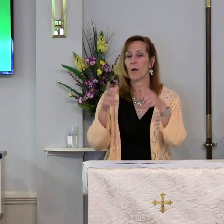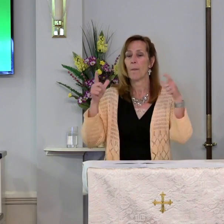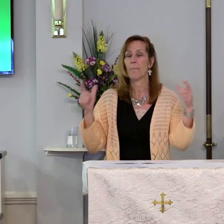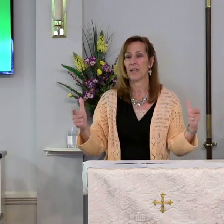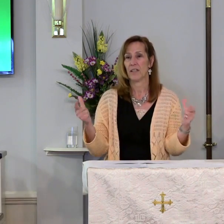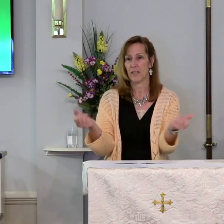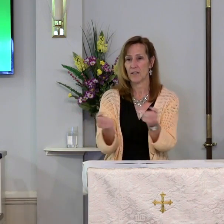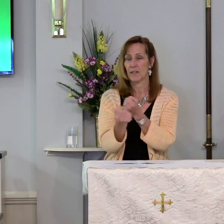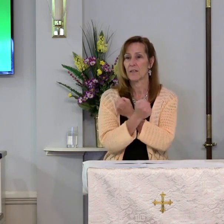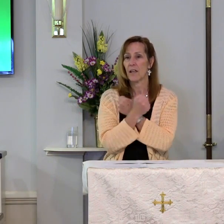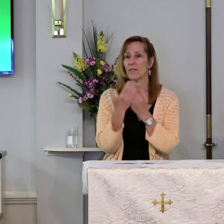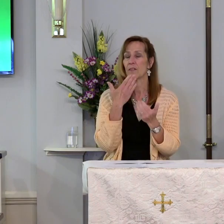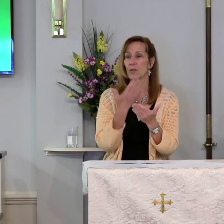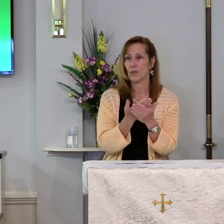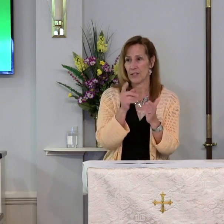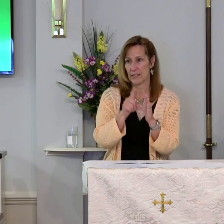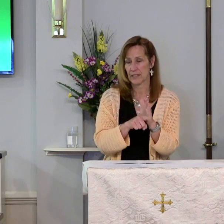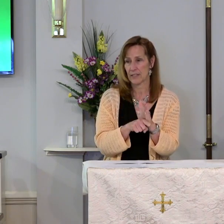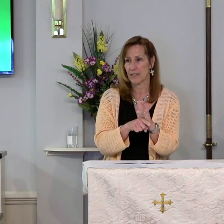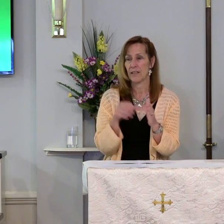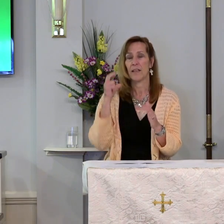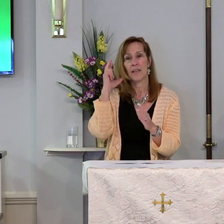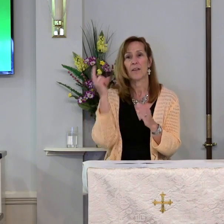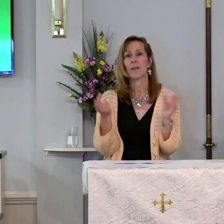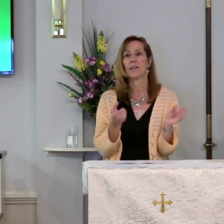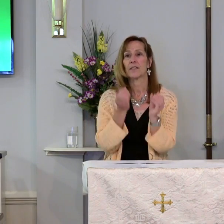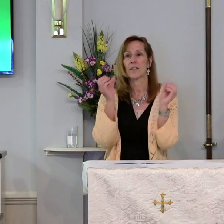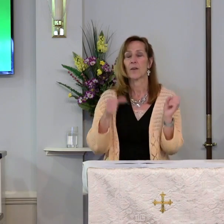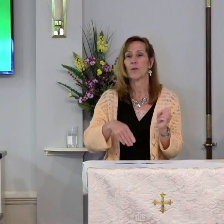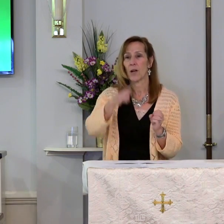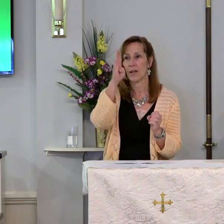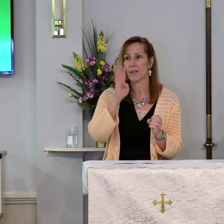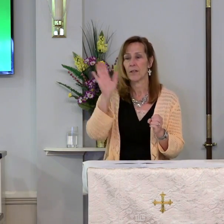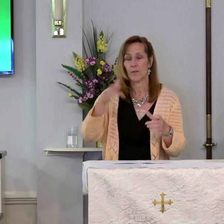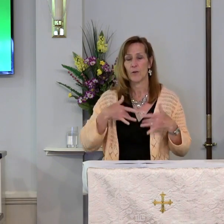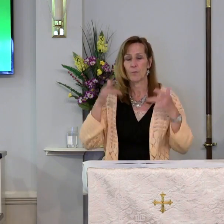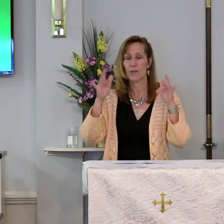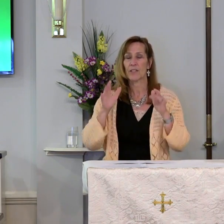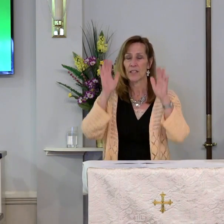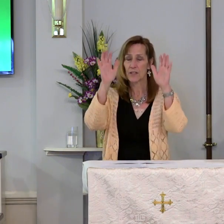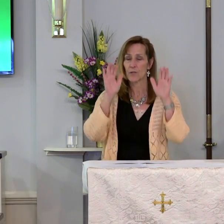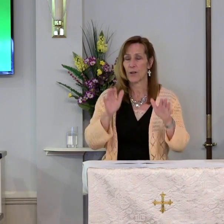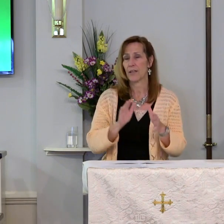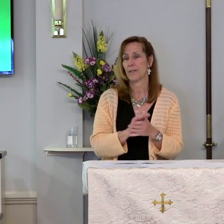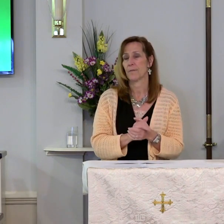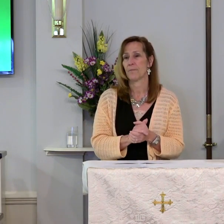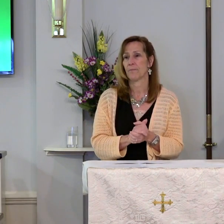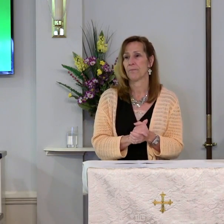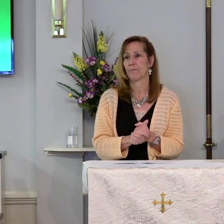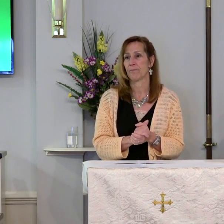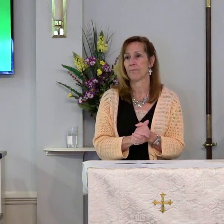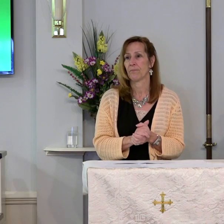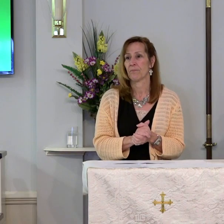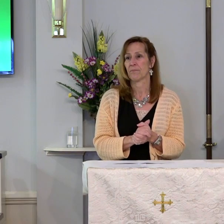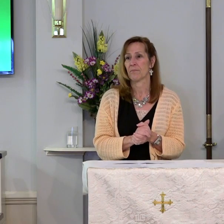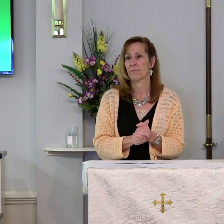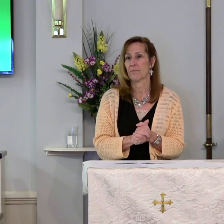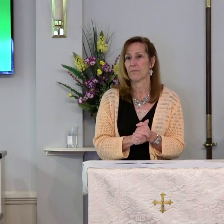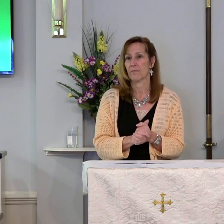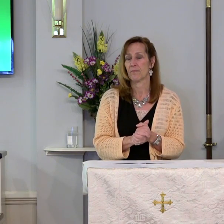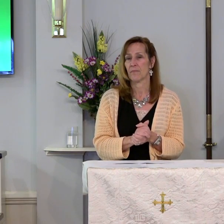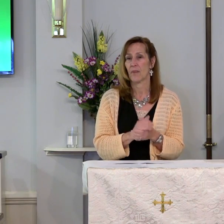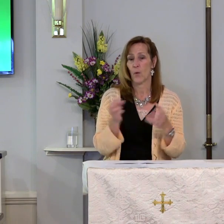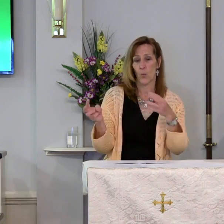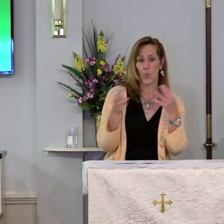goodness. Hear us, O God, your mercy is great. end